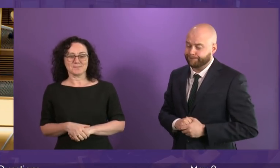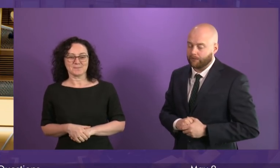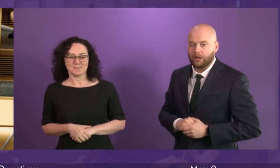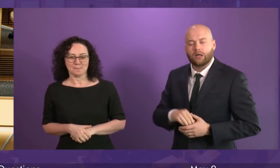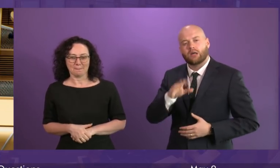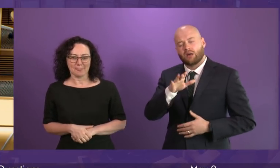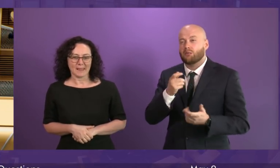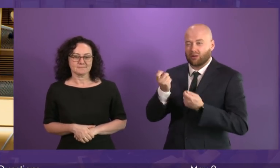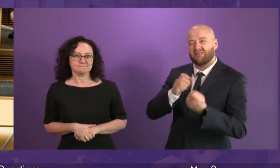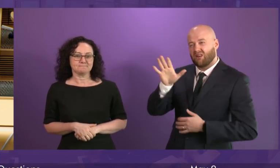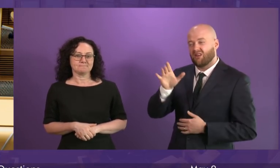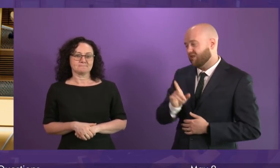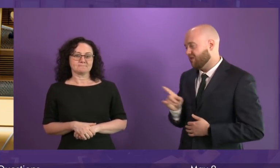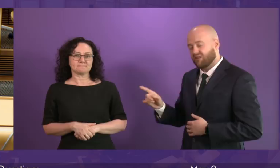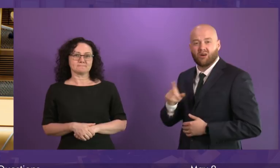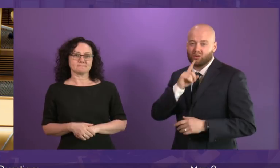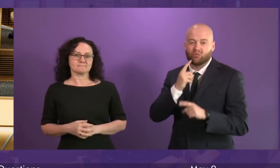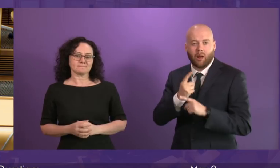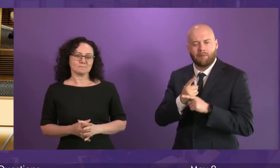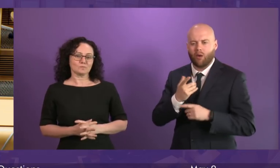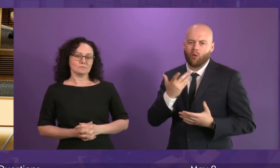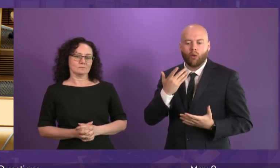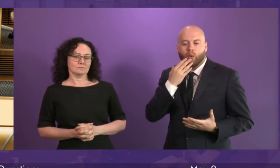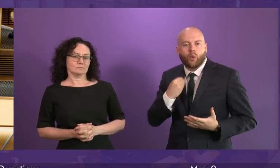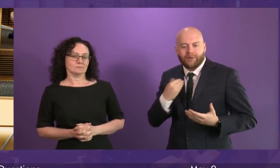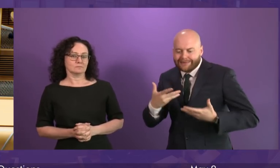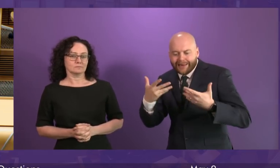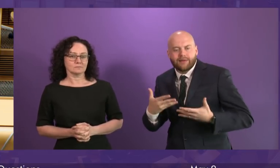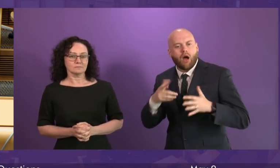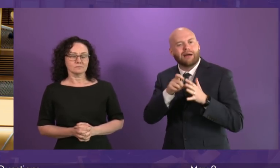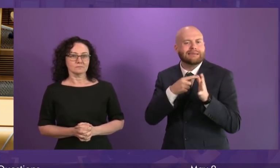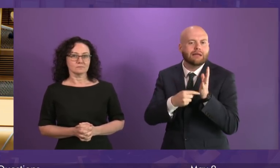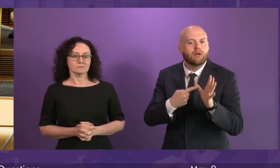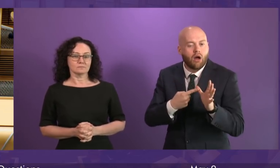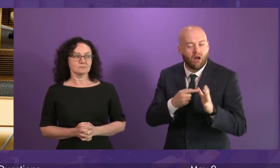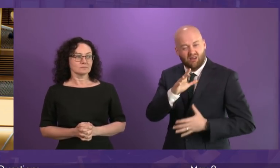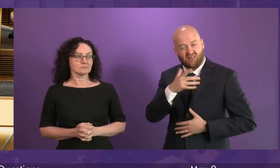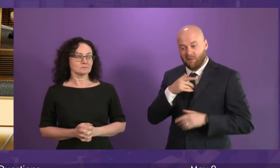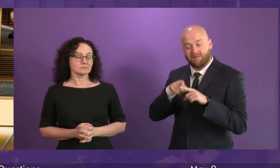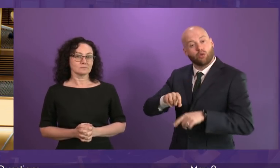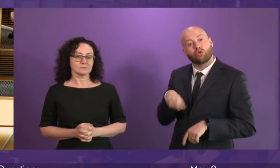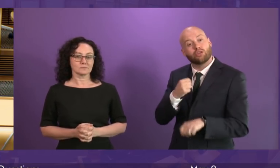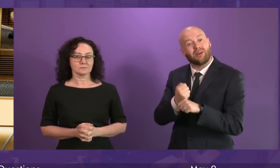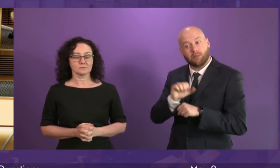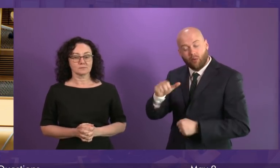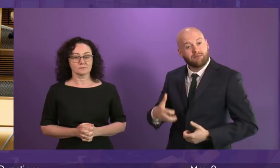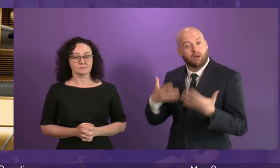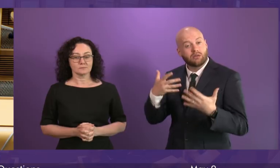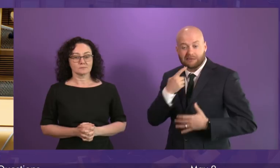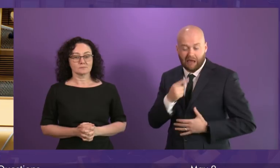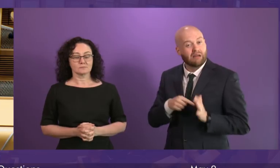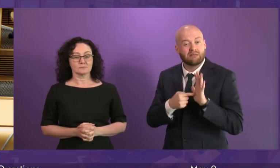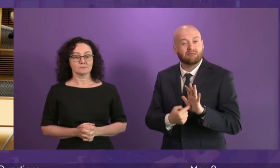The First Minister talks about the latest data. The latest data, according to the Scottish Government's own figures, is that over 40 per cent